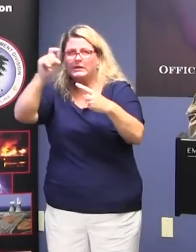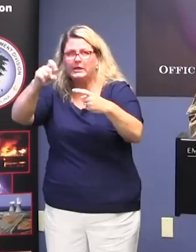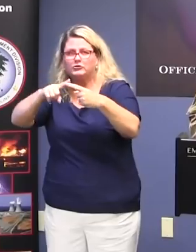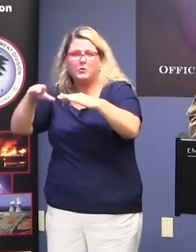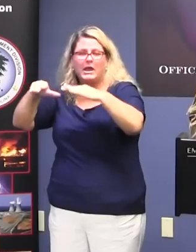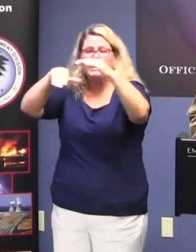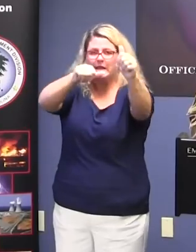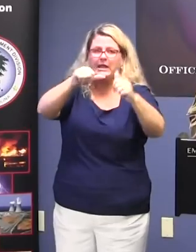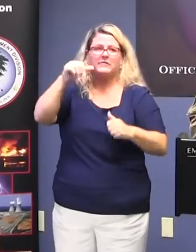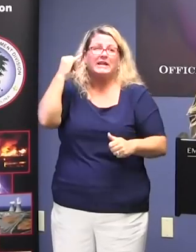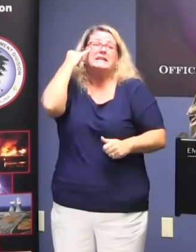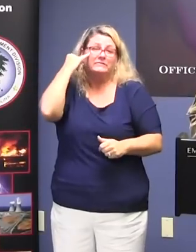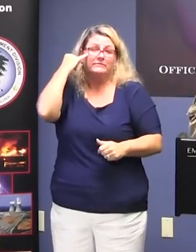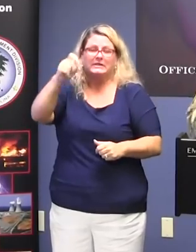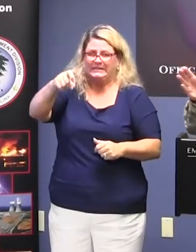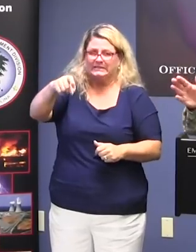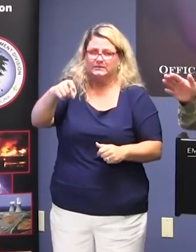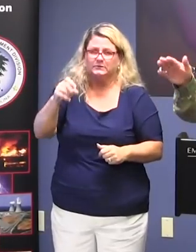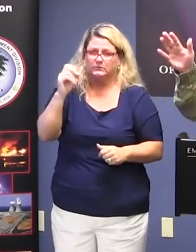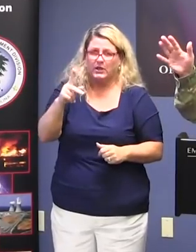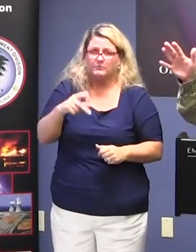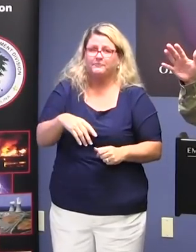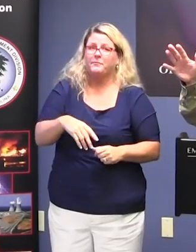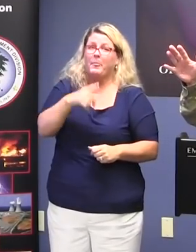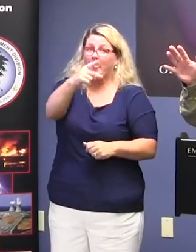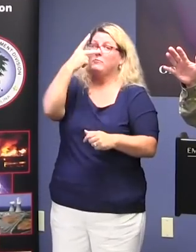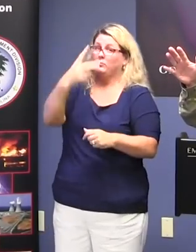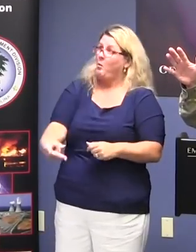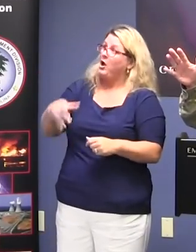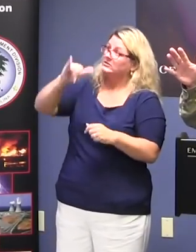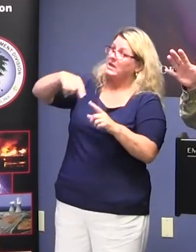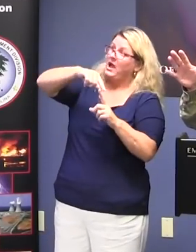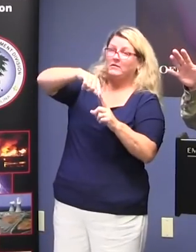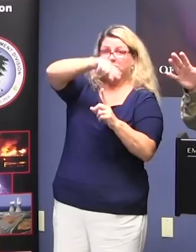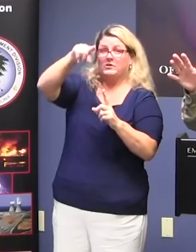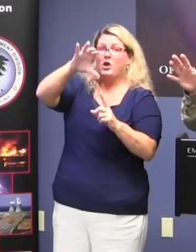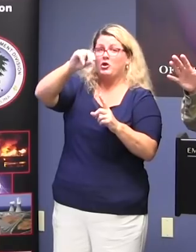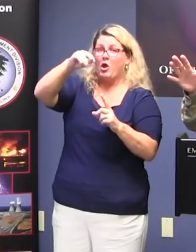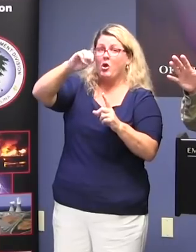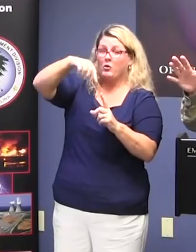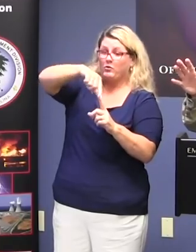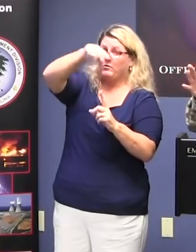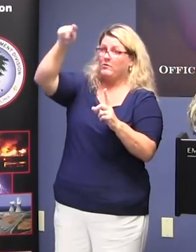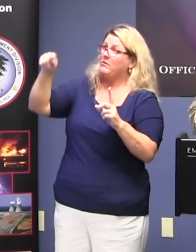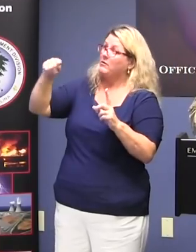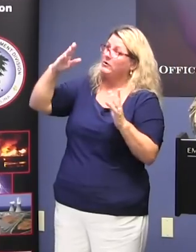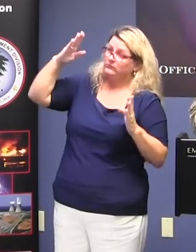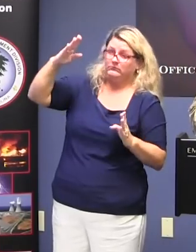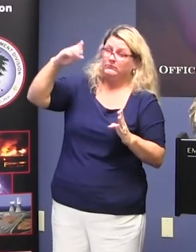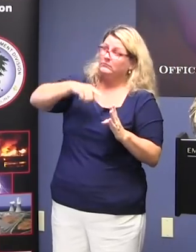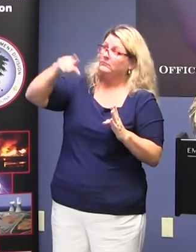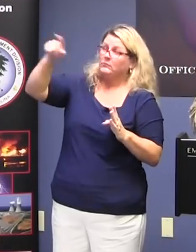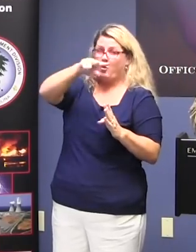if something does happen. So you have to plan on that cone, and then as the situation develops, the